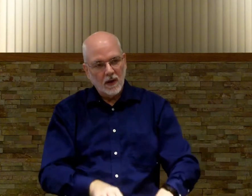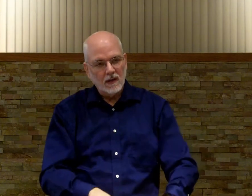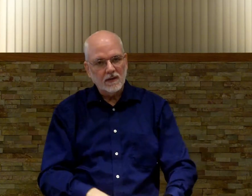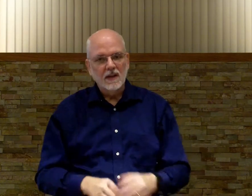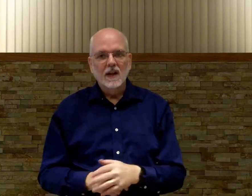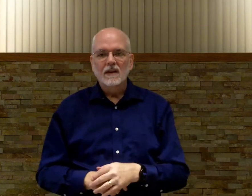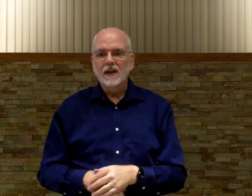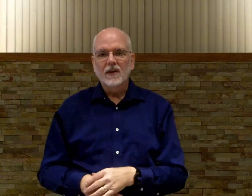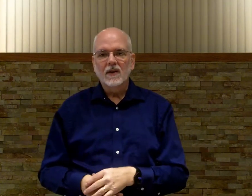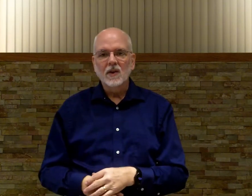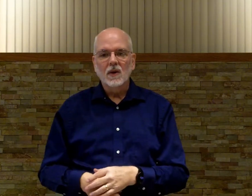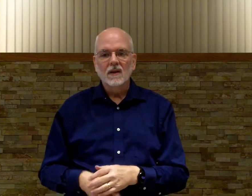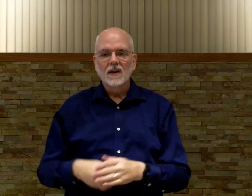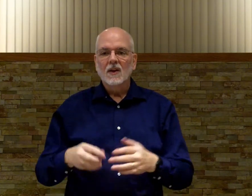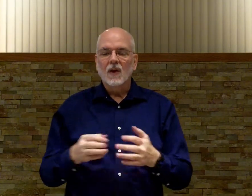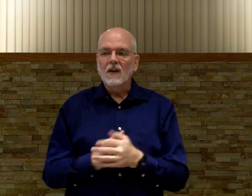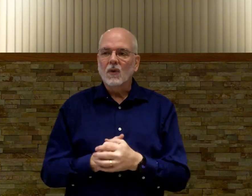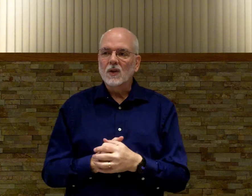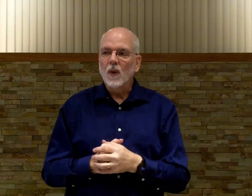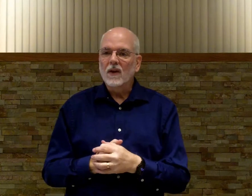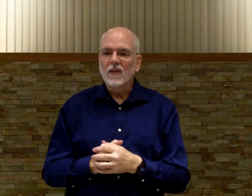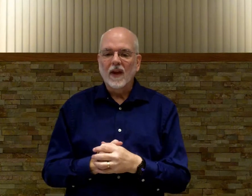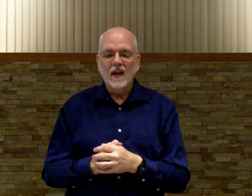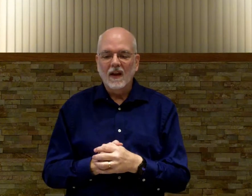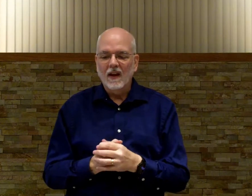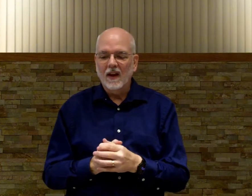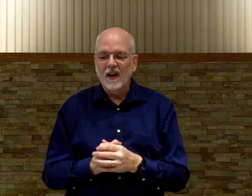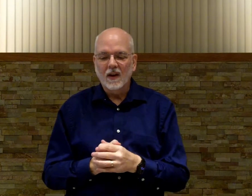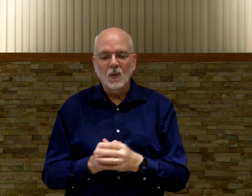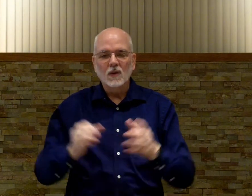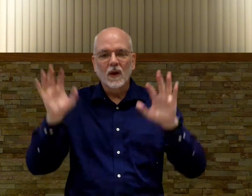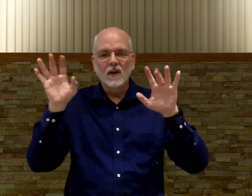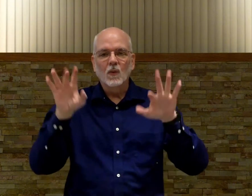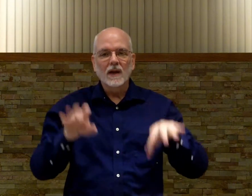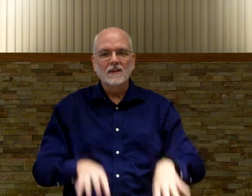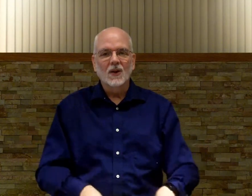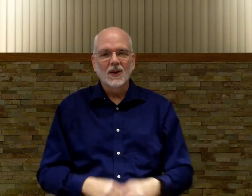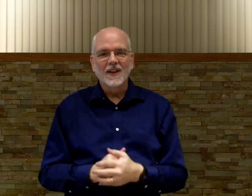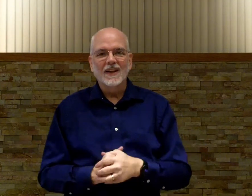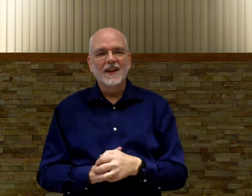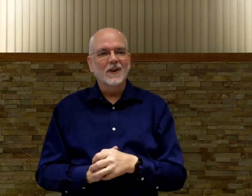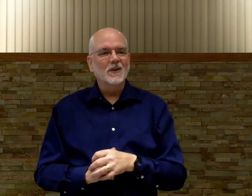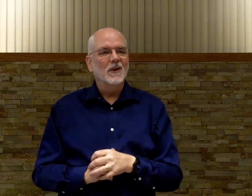ground not here in arizona and what is whiter than i don't know what's whiter than white in snow than in arizona